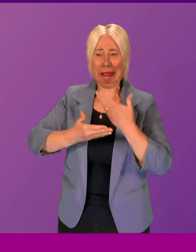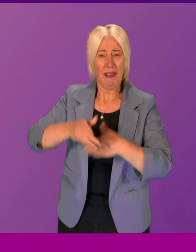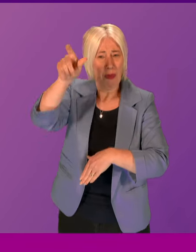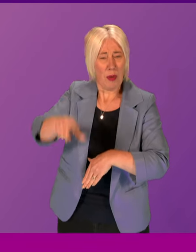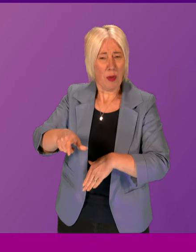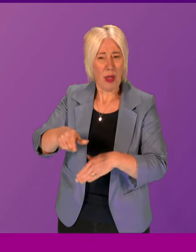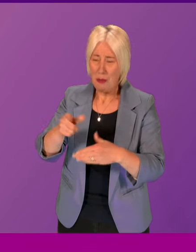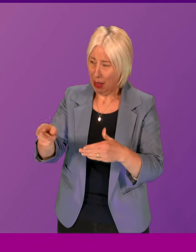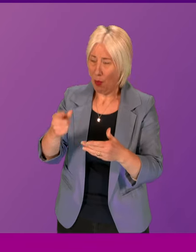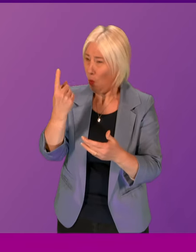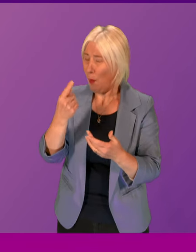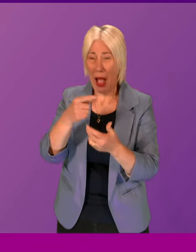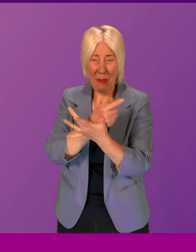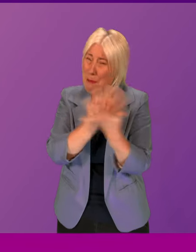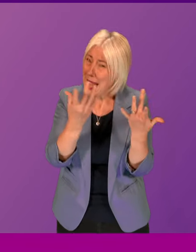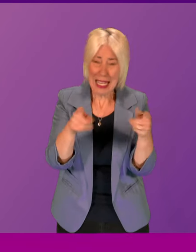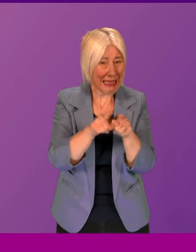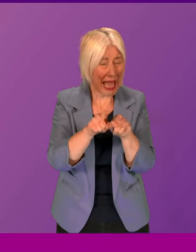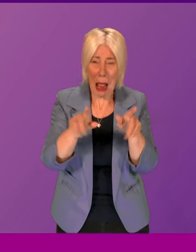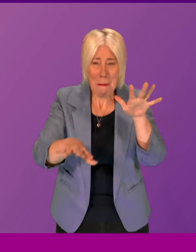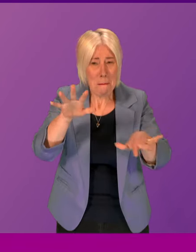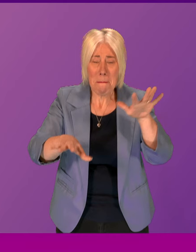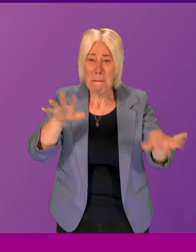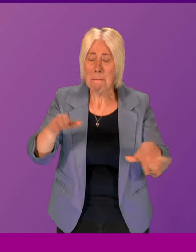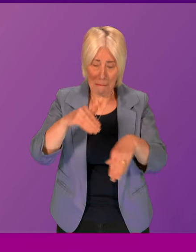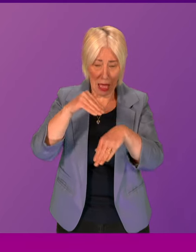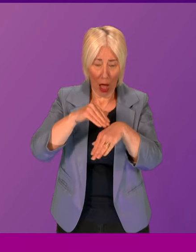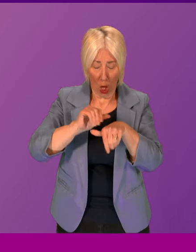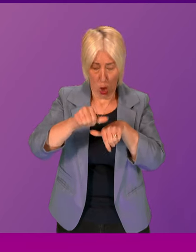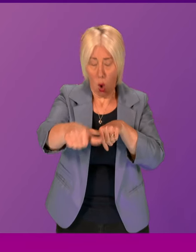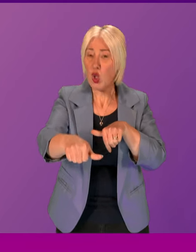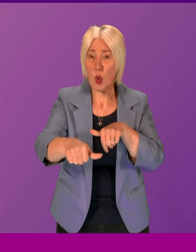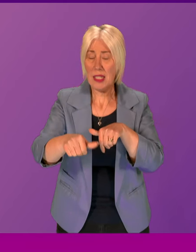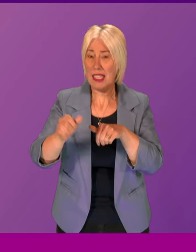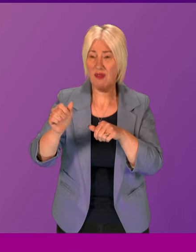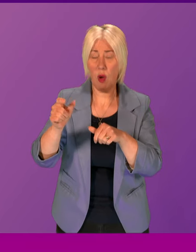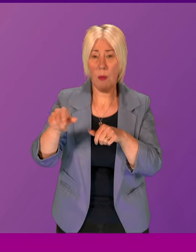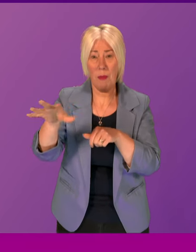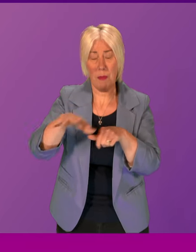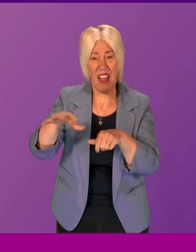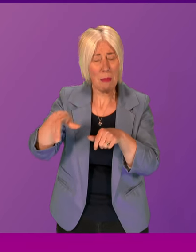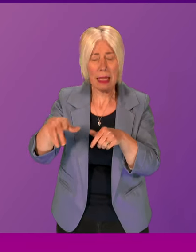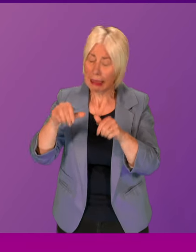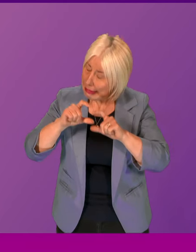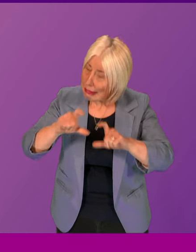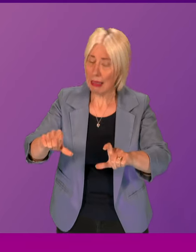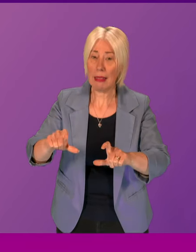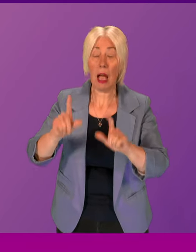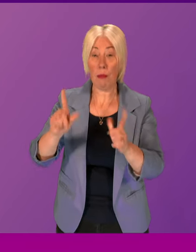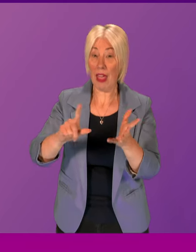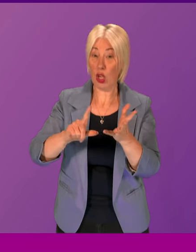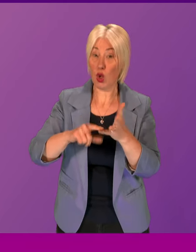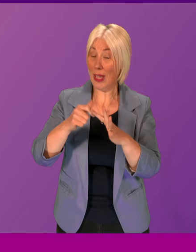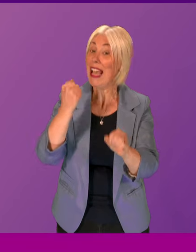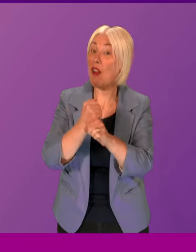relation to what Mary had to suffer, and no doubt the consequences are still felt by her family. That happened on the UK government's